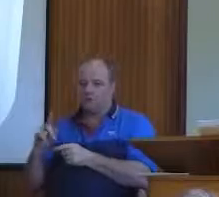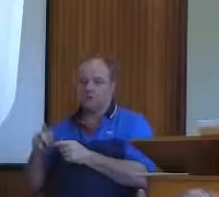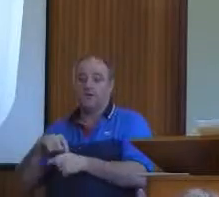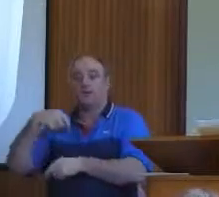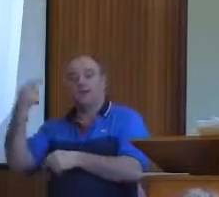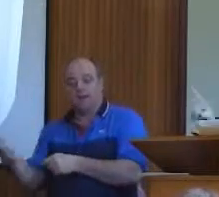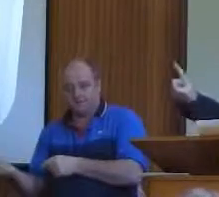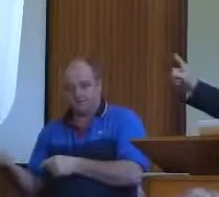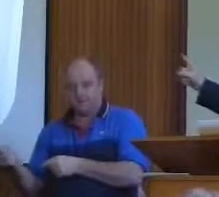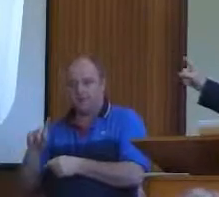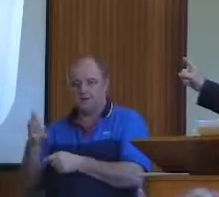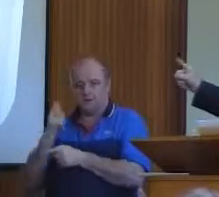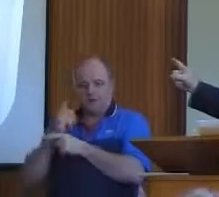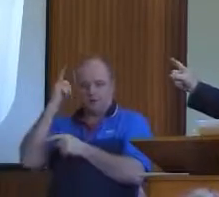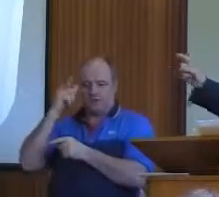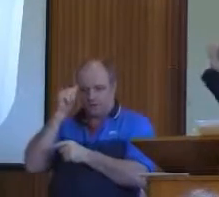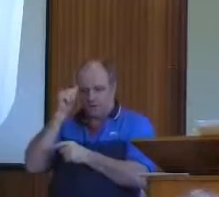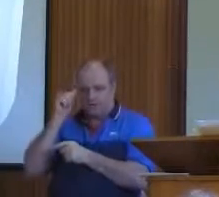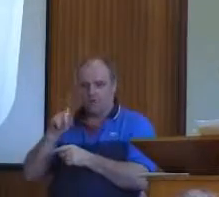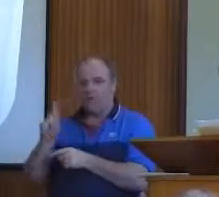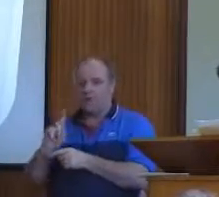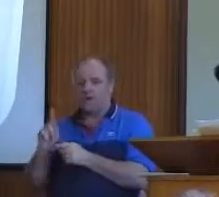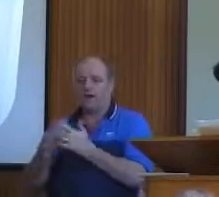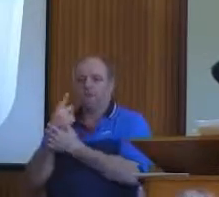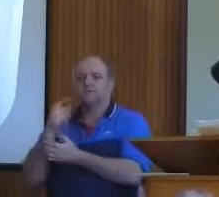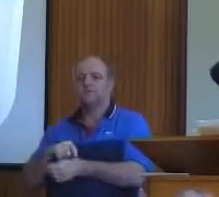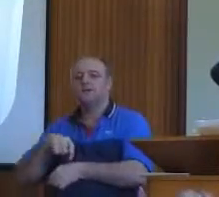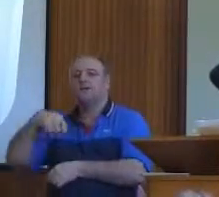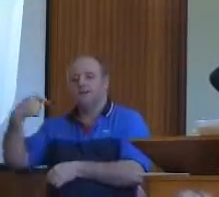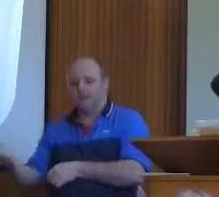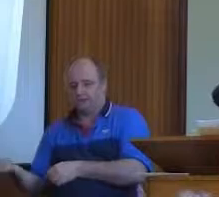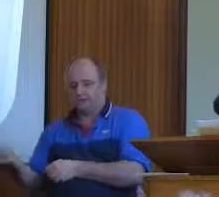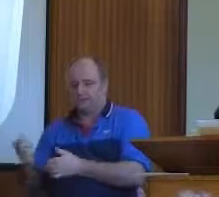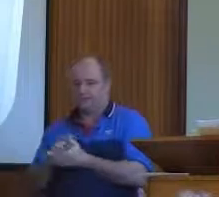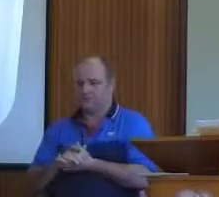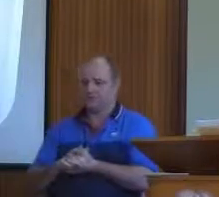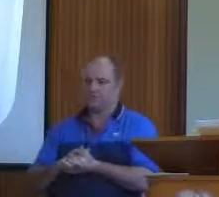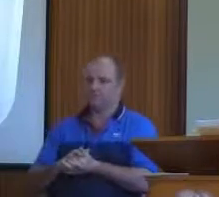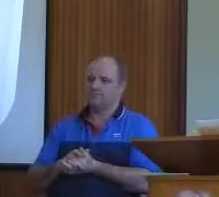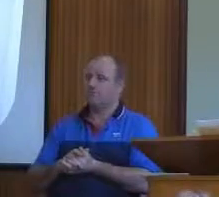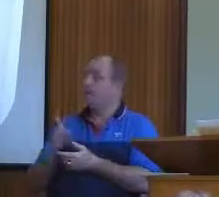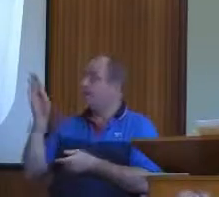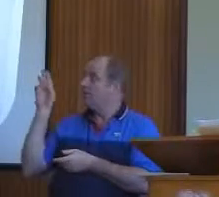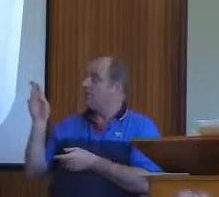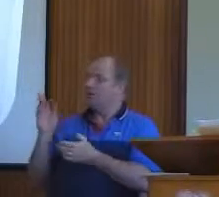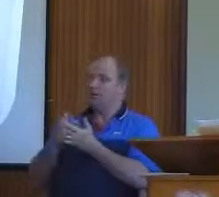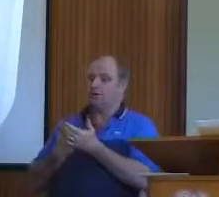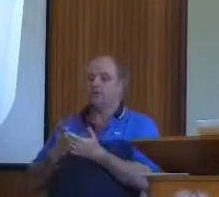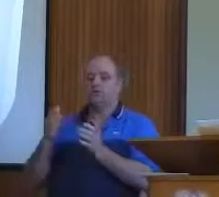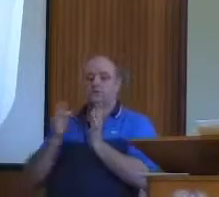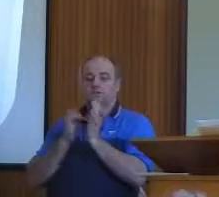saying. See it on the display? The Gospel of Christ is preached in order that we might believe in Him. And that